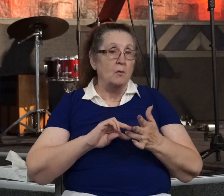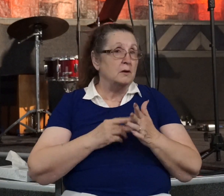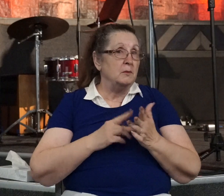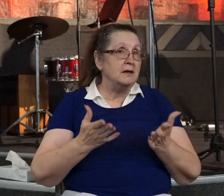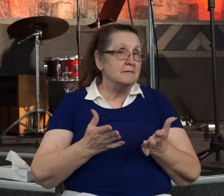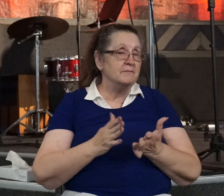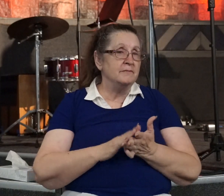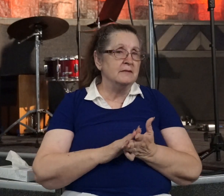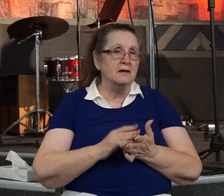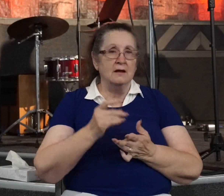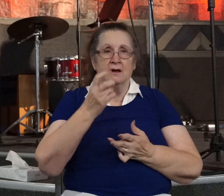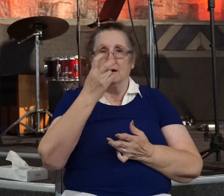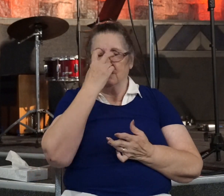The blinders came off.